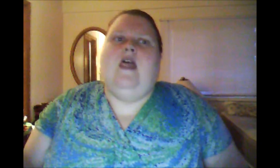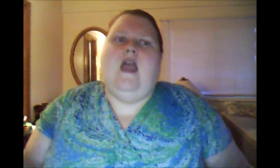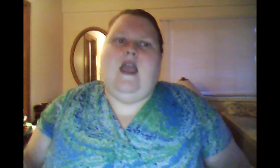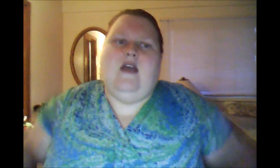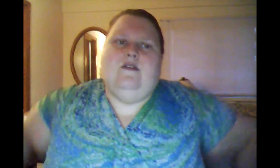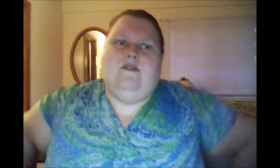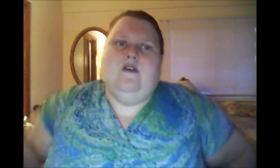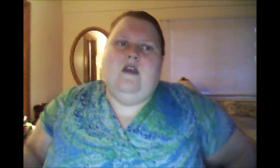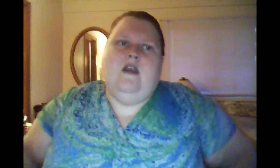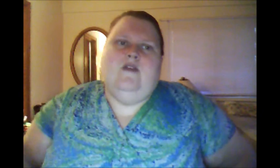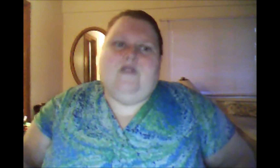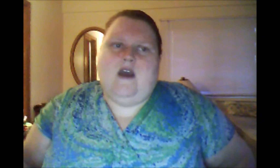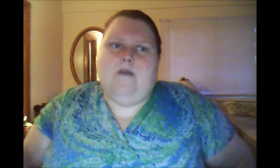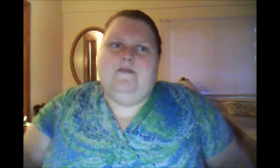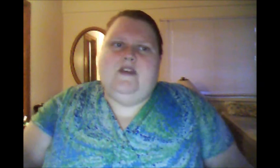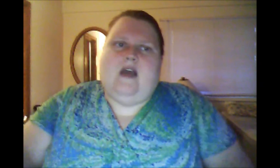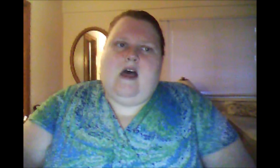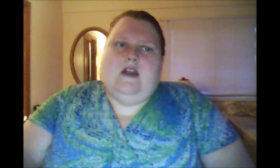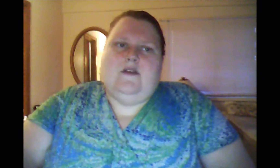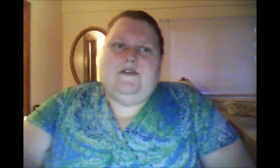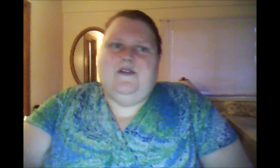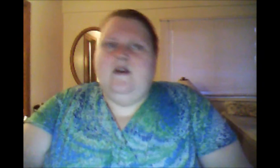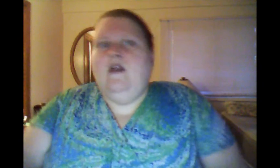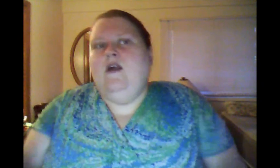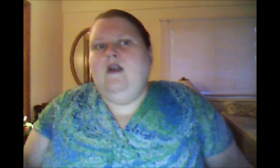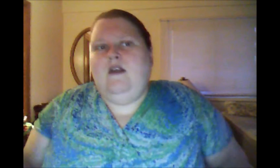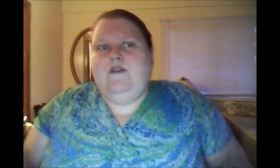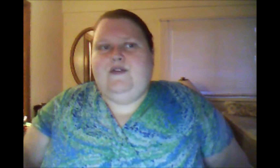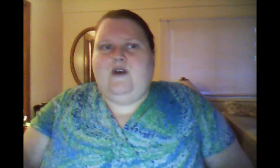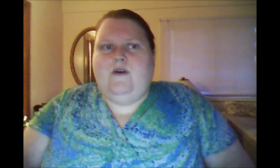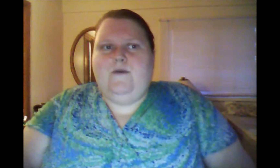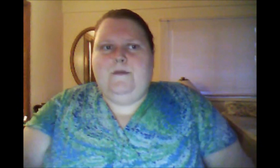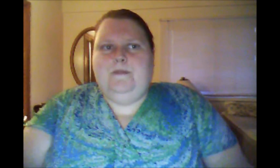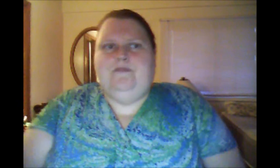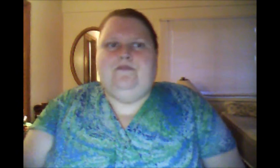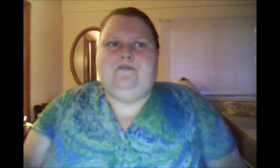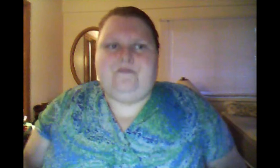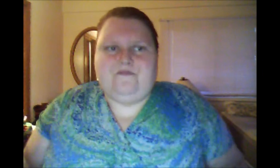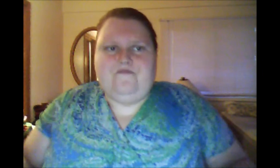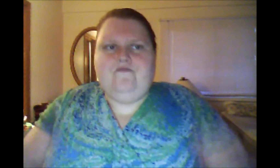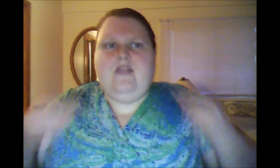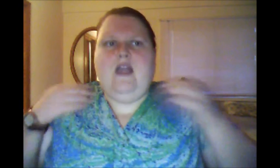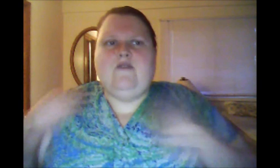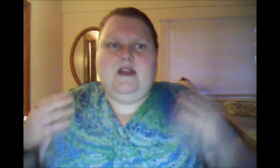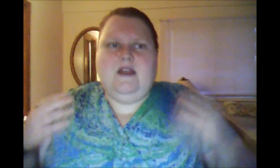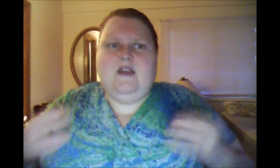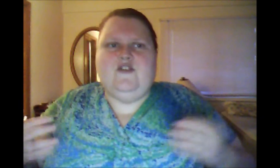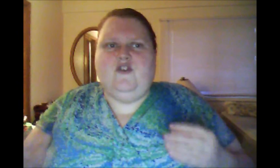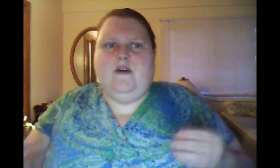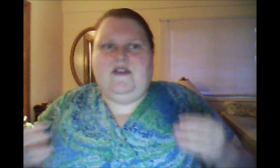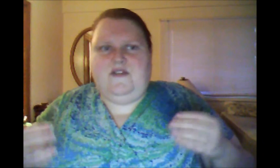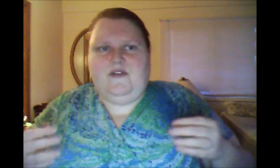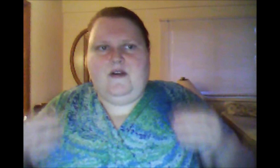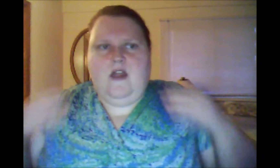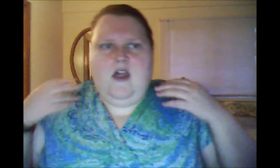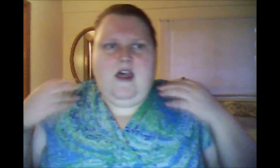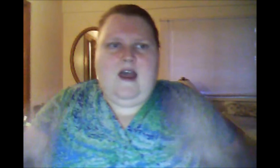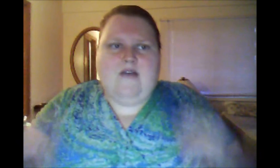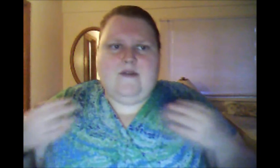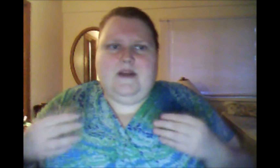And to come to goddess. So, everybody gets a choice. Everybody